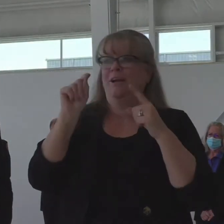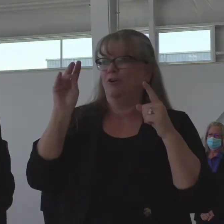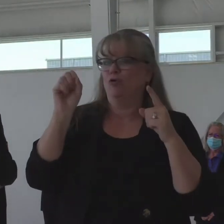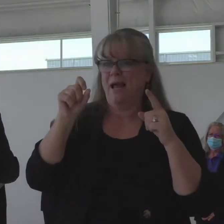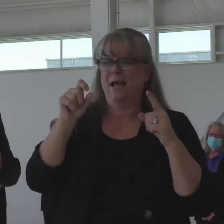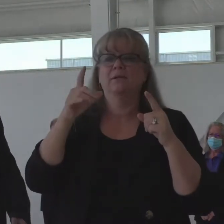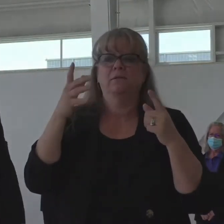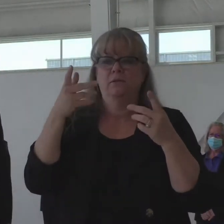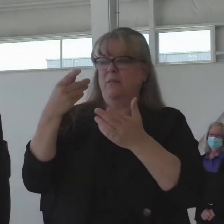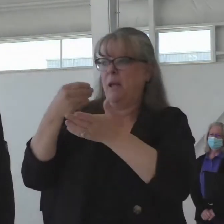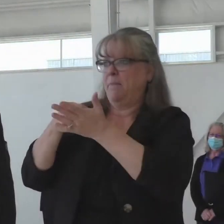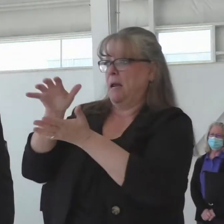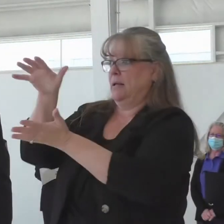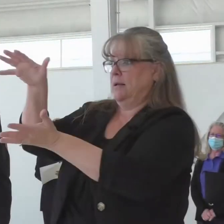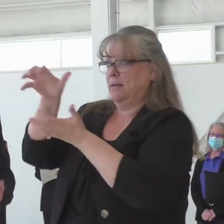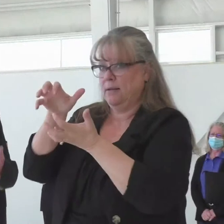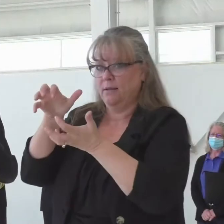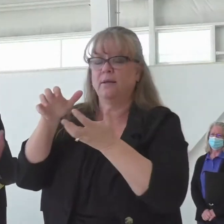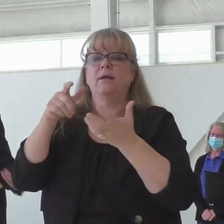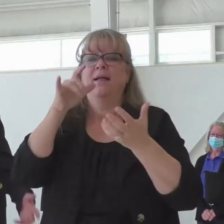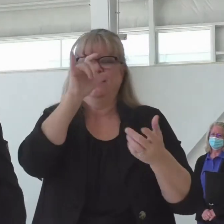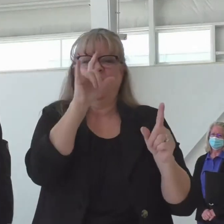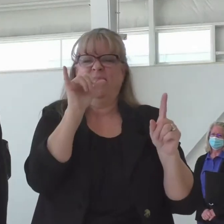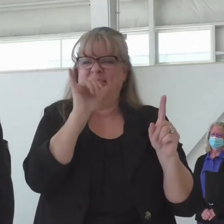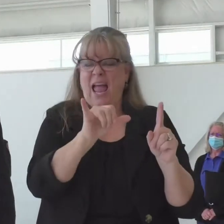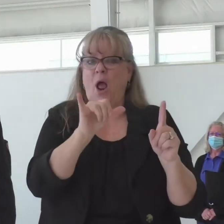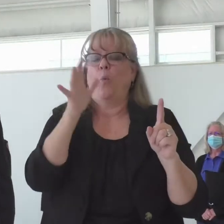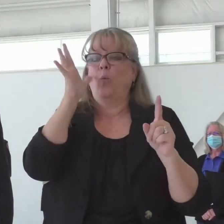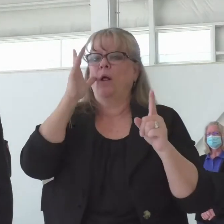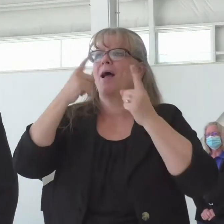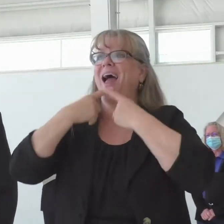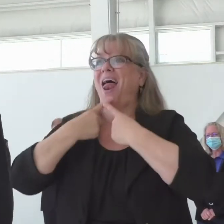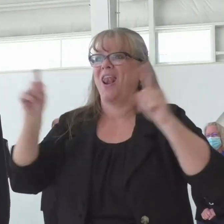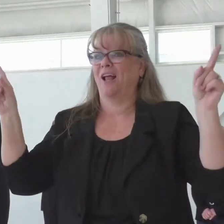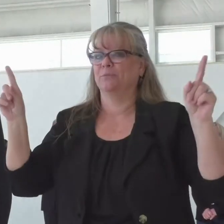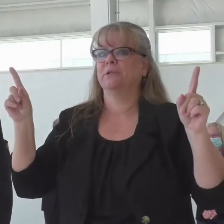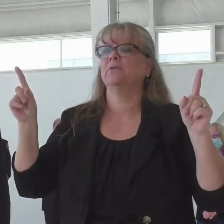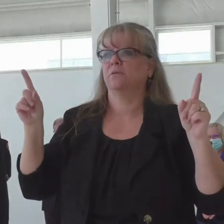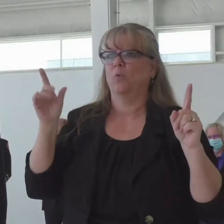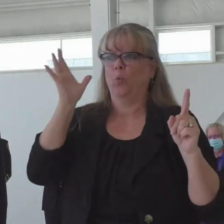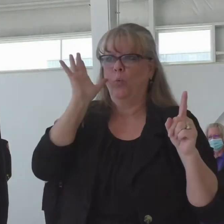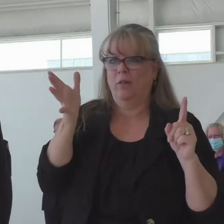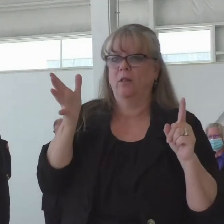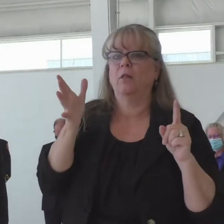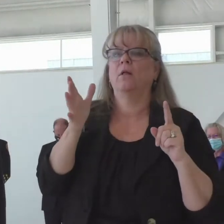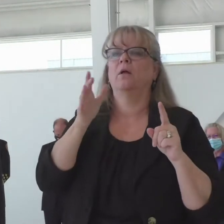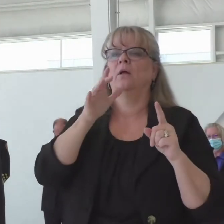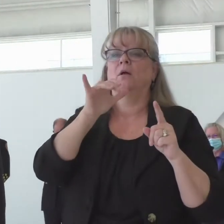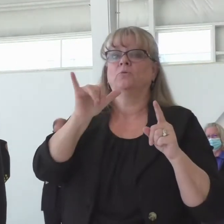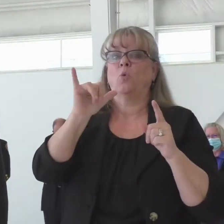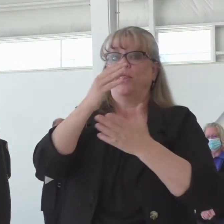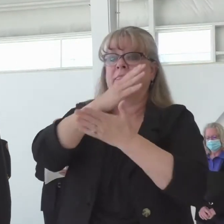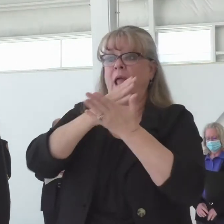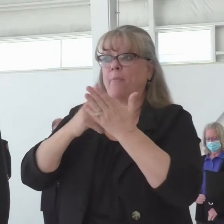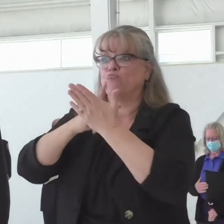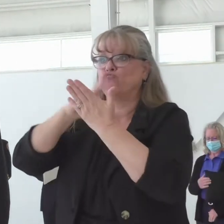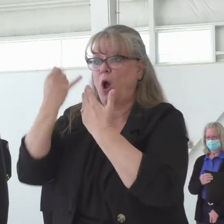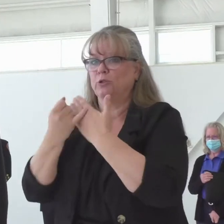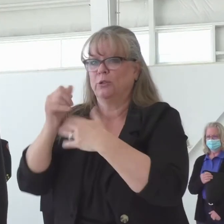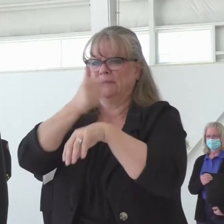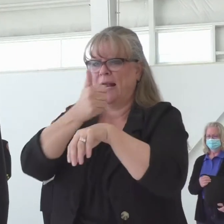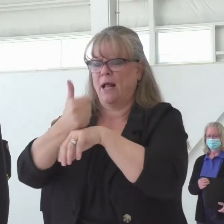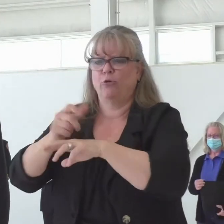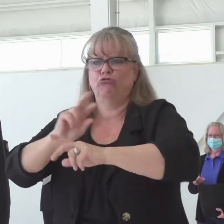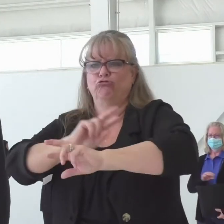announced now and so we look at some of those projects to be able to hit the ground probably by mid